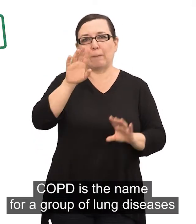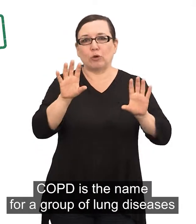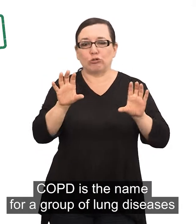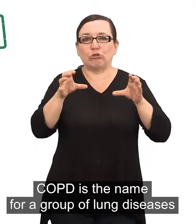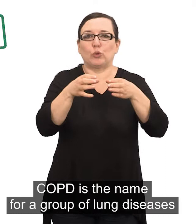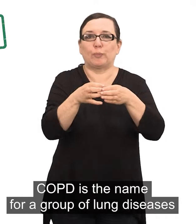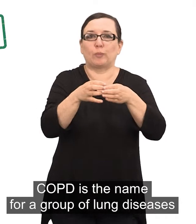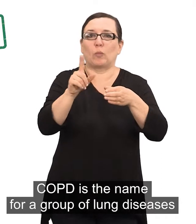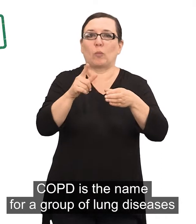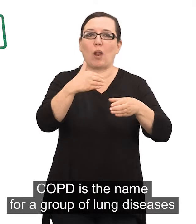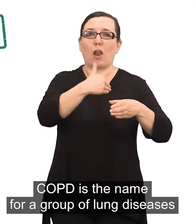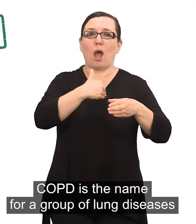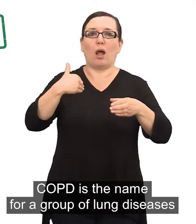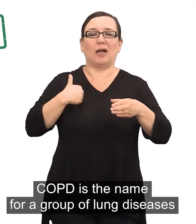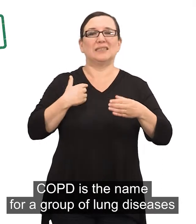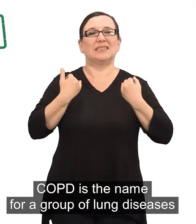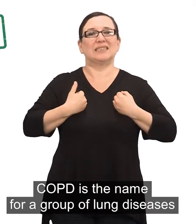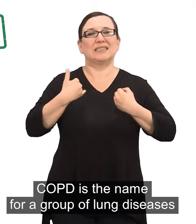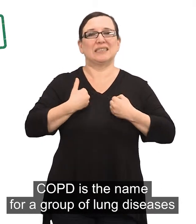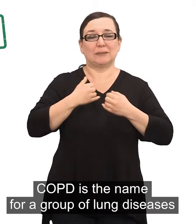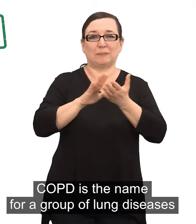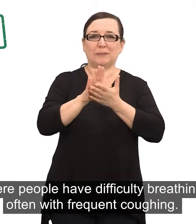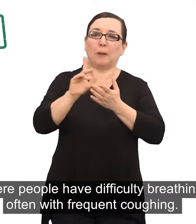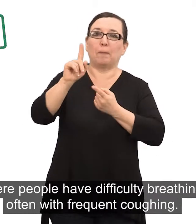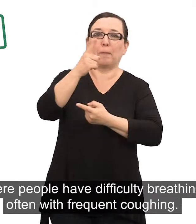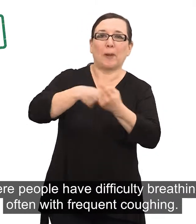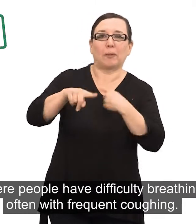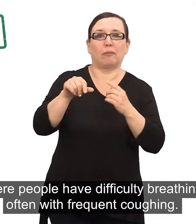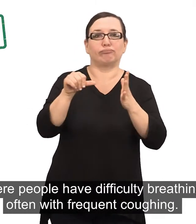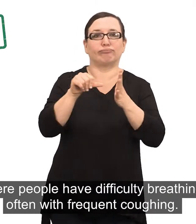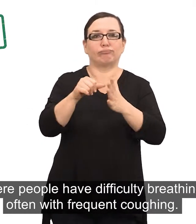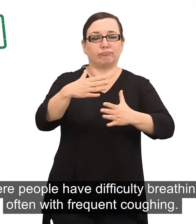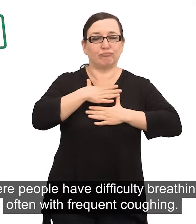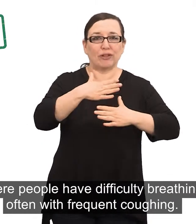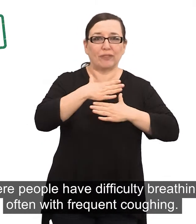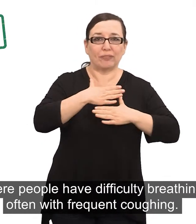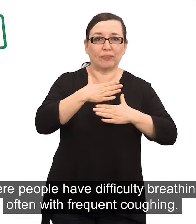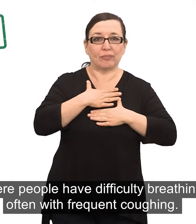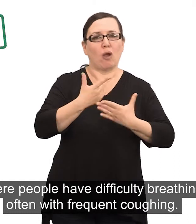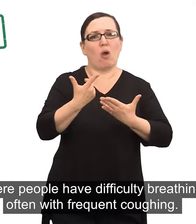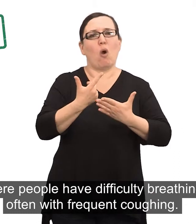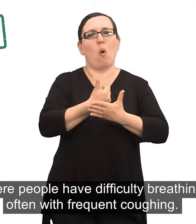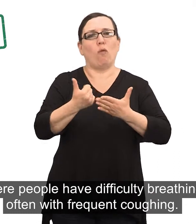COPD is the name for a group of lung diseases where people have difficulty breathing, often with frequent coughing.